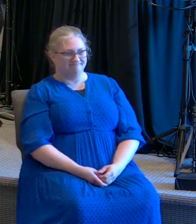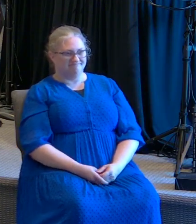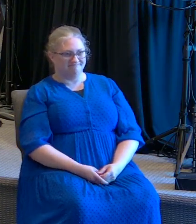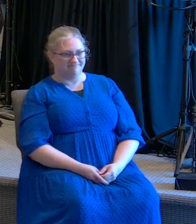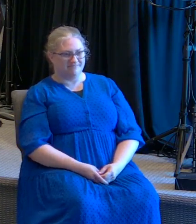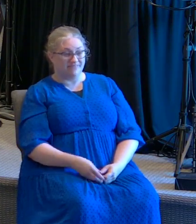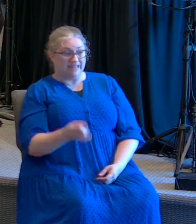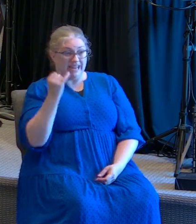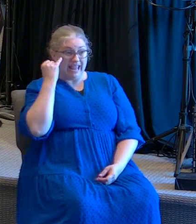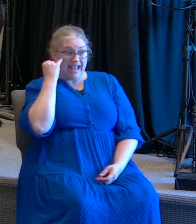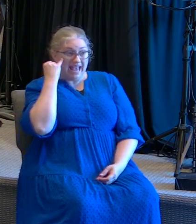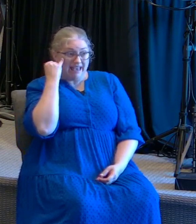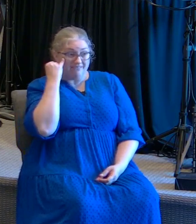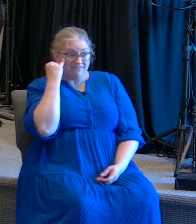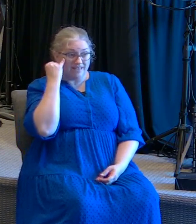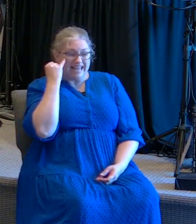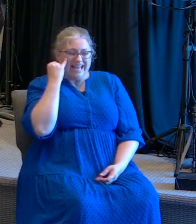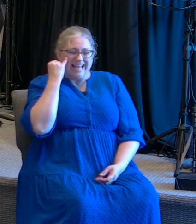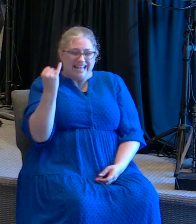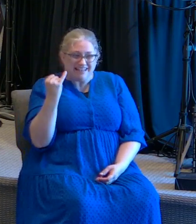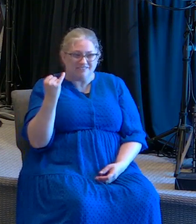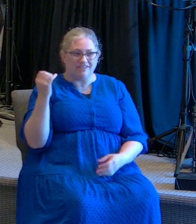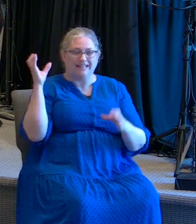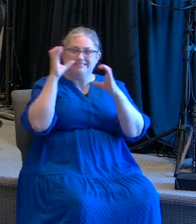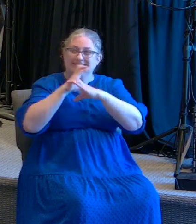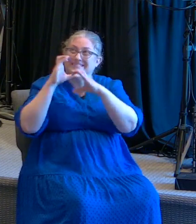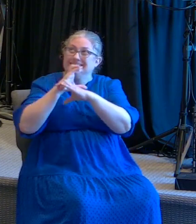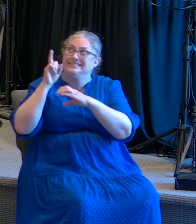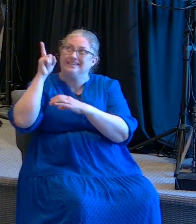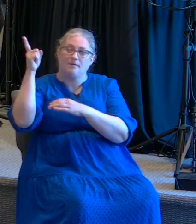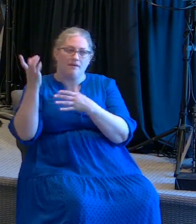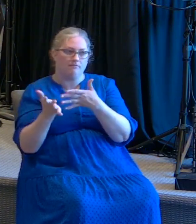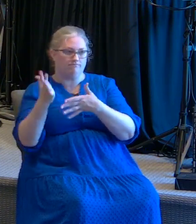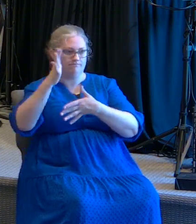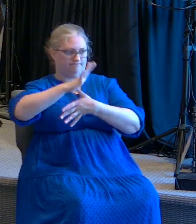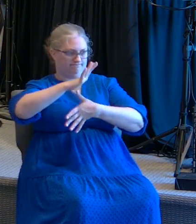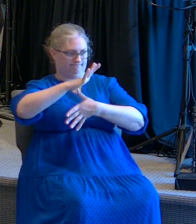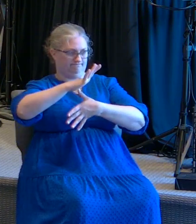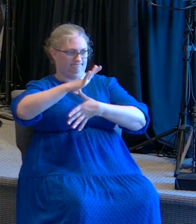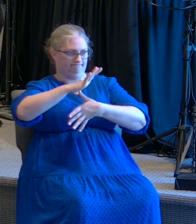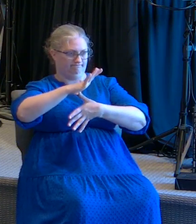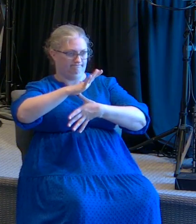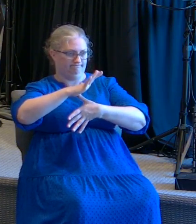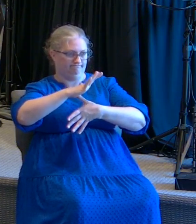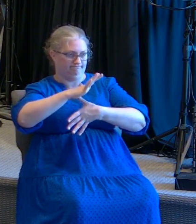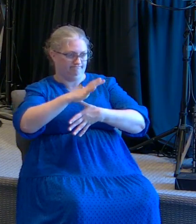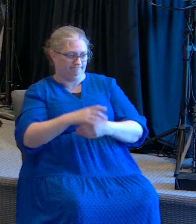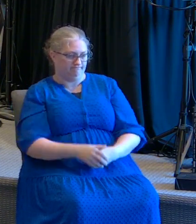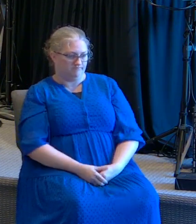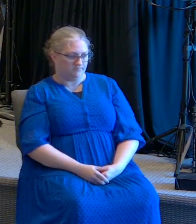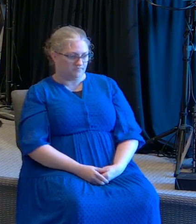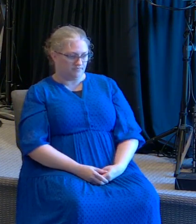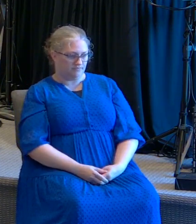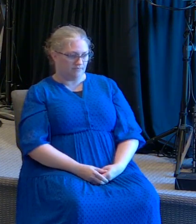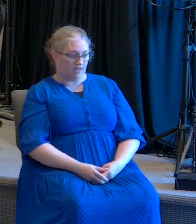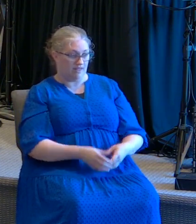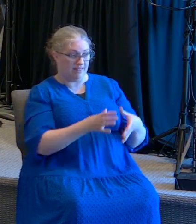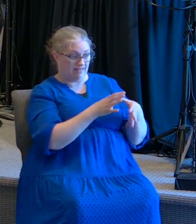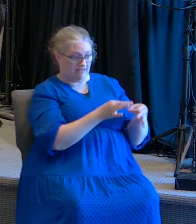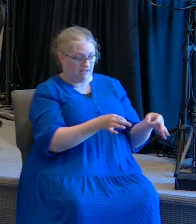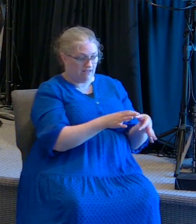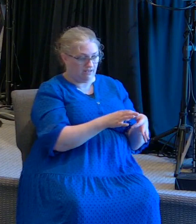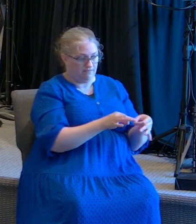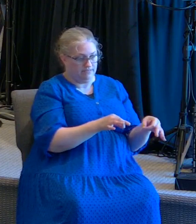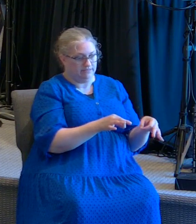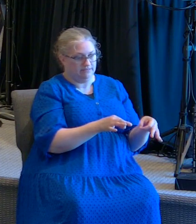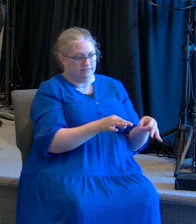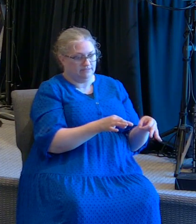If we seek Him first. Si primero buscamos a Dios. One of the comments I've been praying with